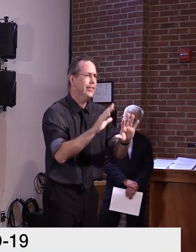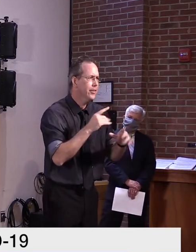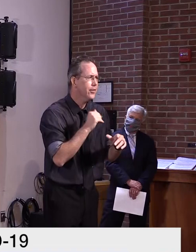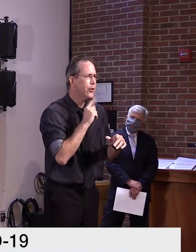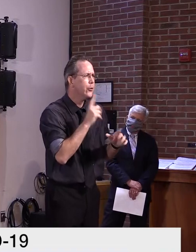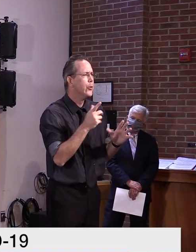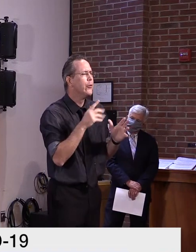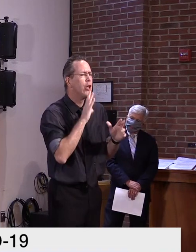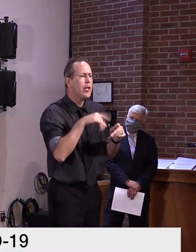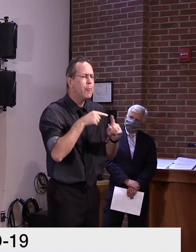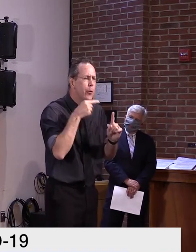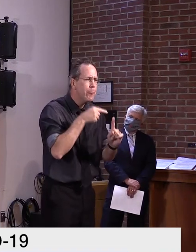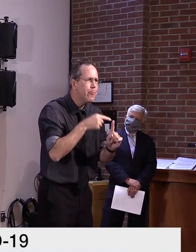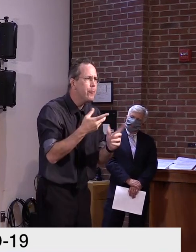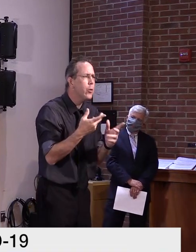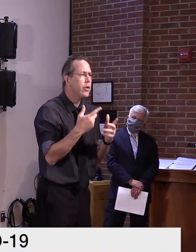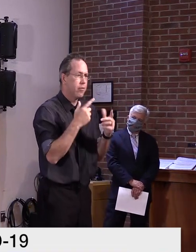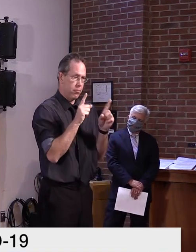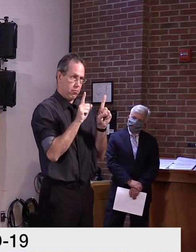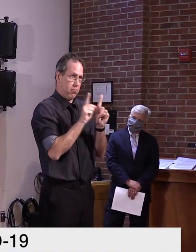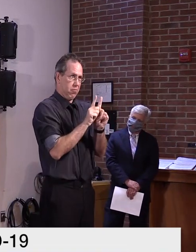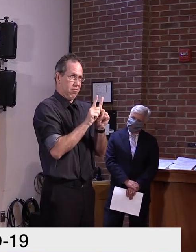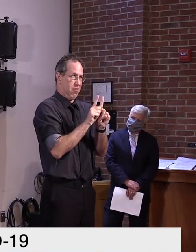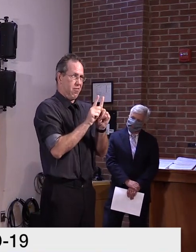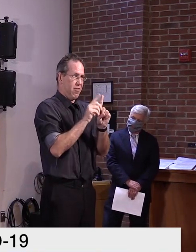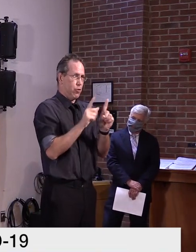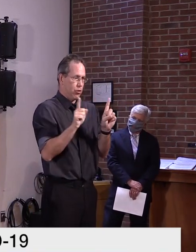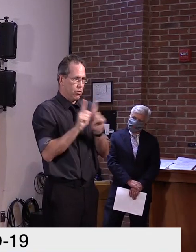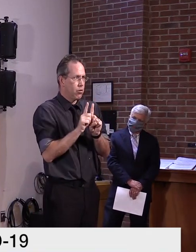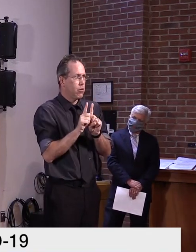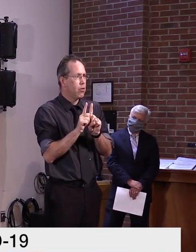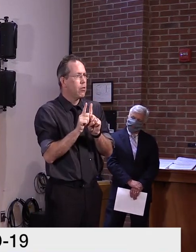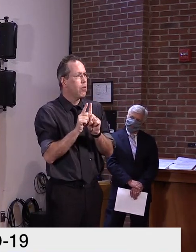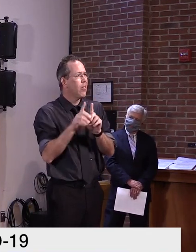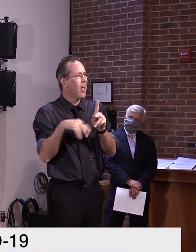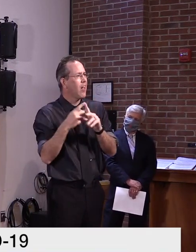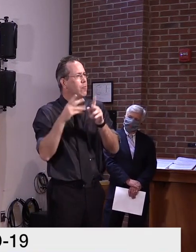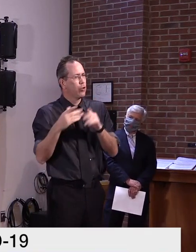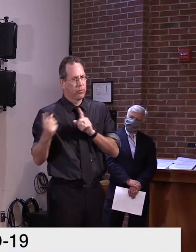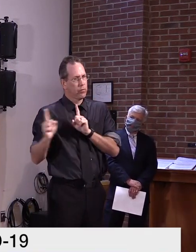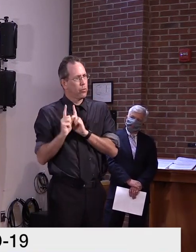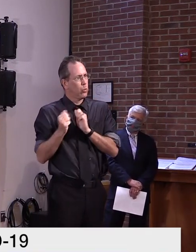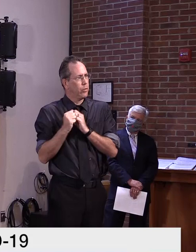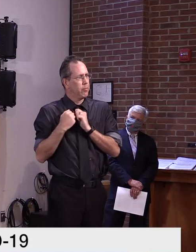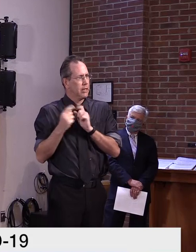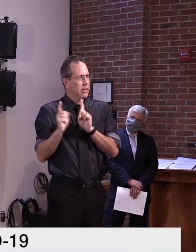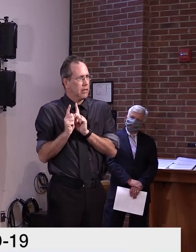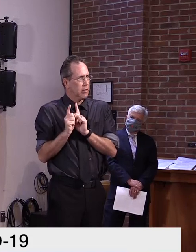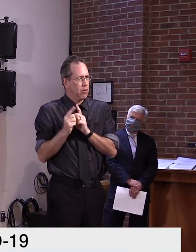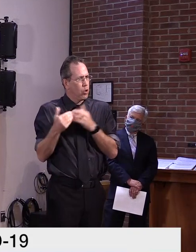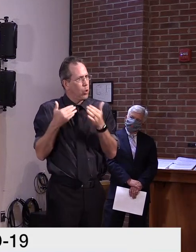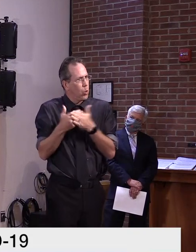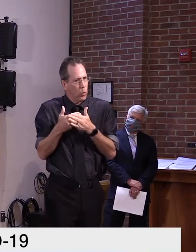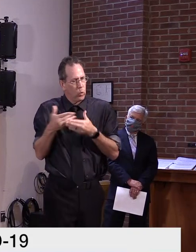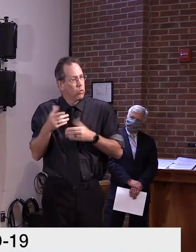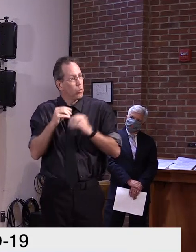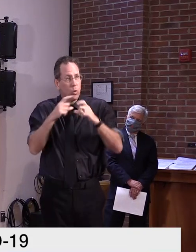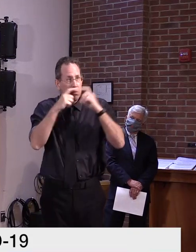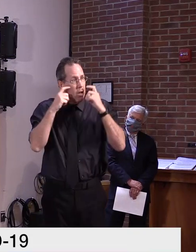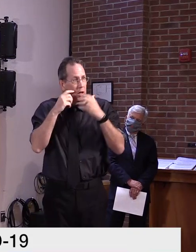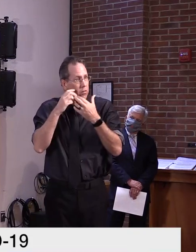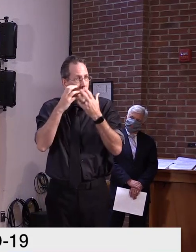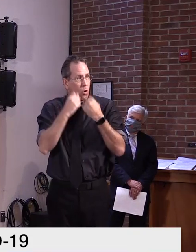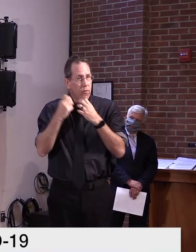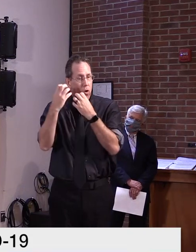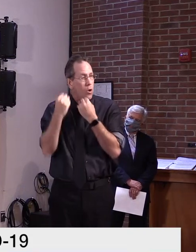within a closed space with an individual. And often people don't make that grade, if you